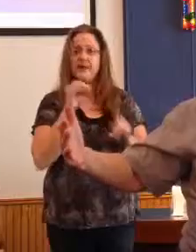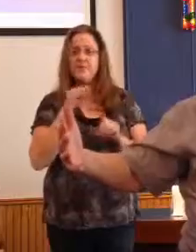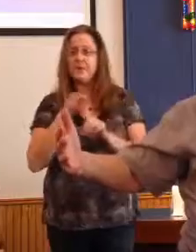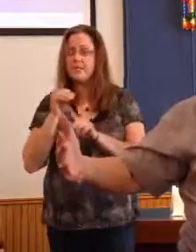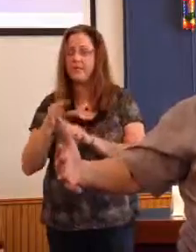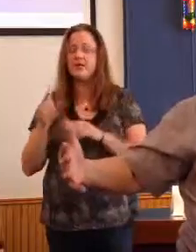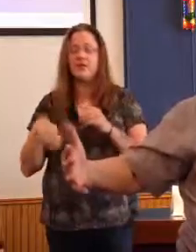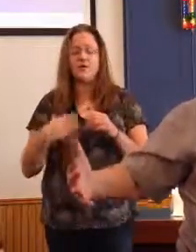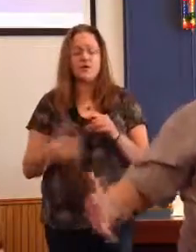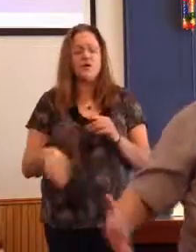all know.